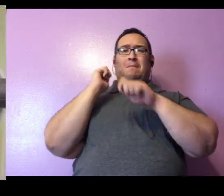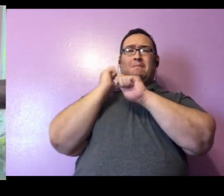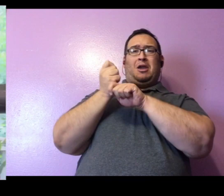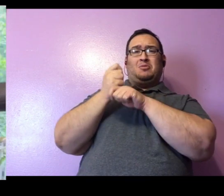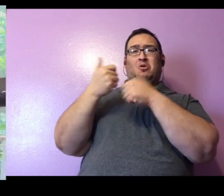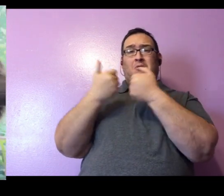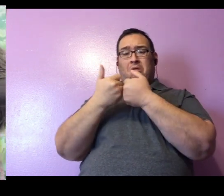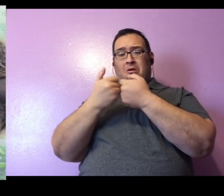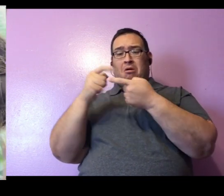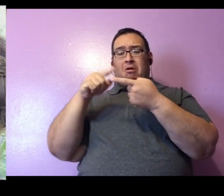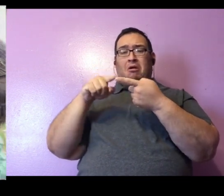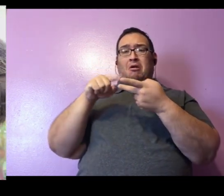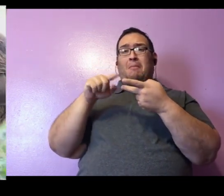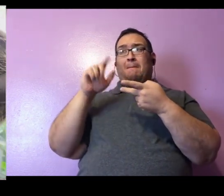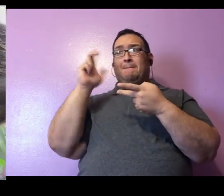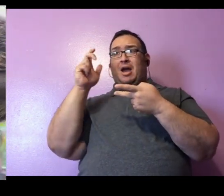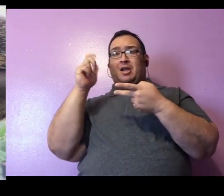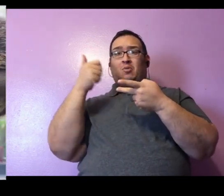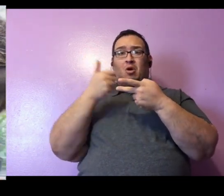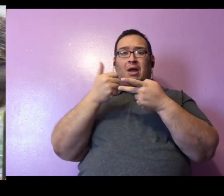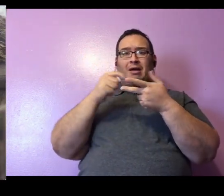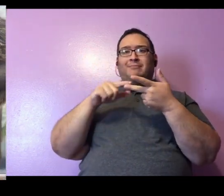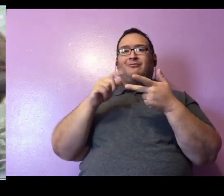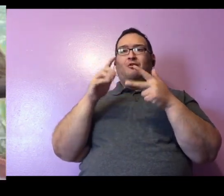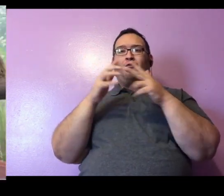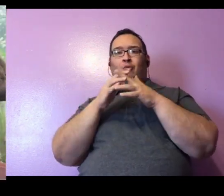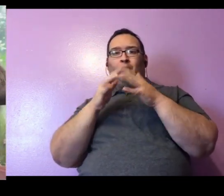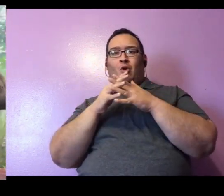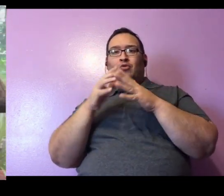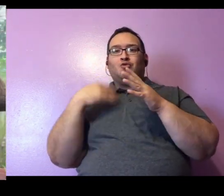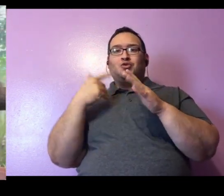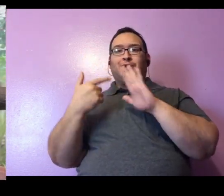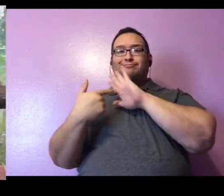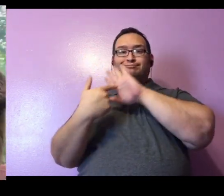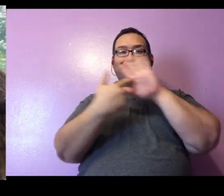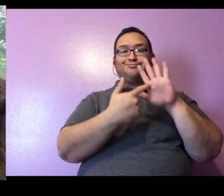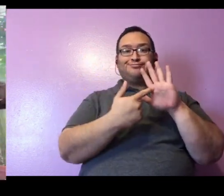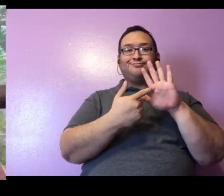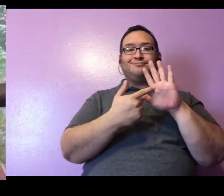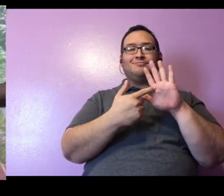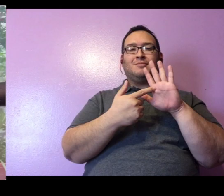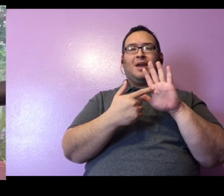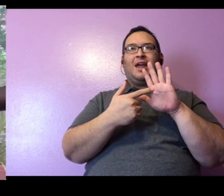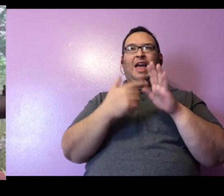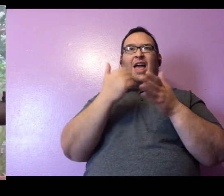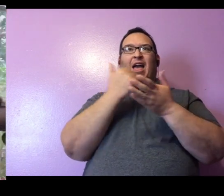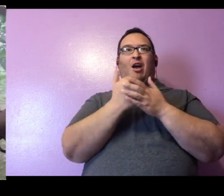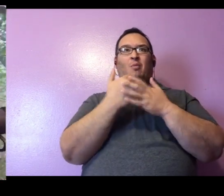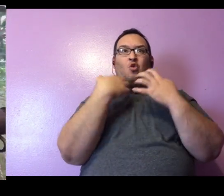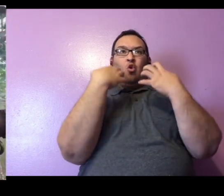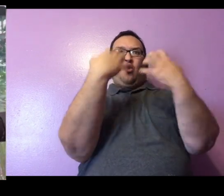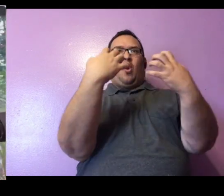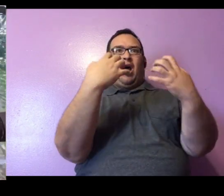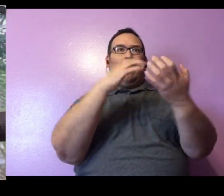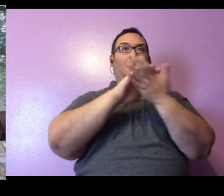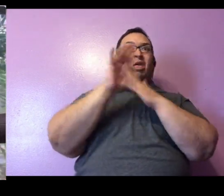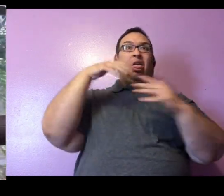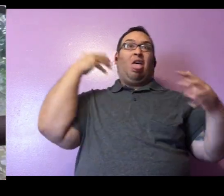games so that she can be an ambassador for her species. And she can help get the crowd really, really wild and